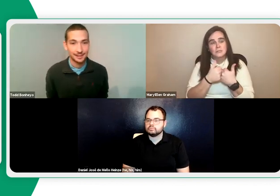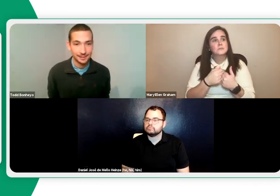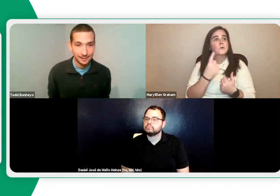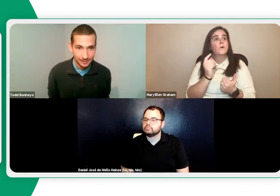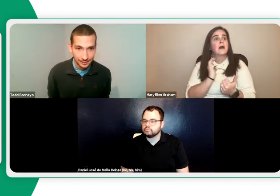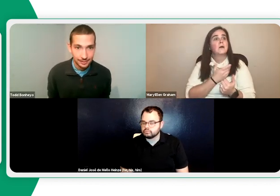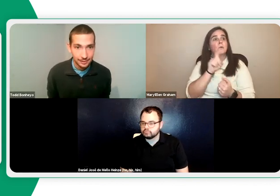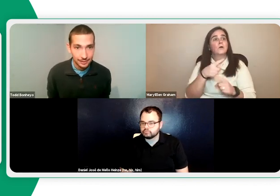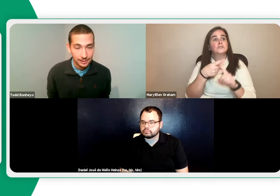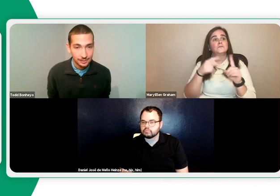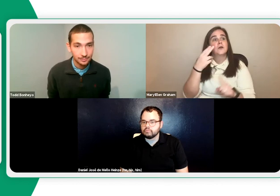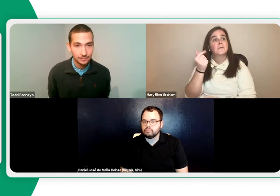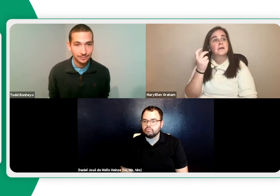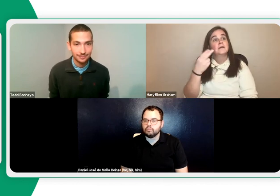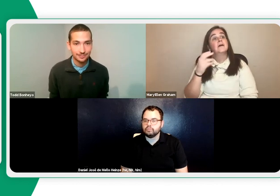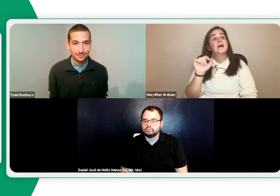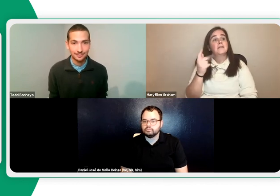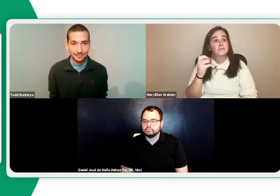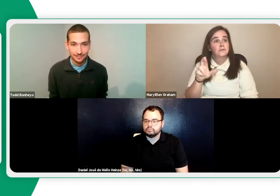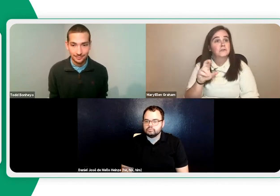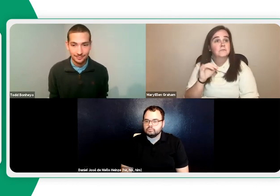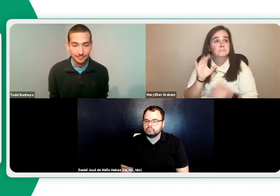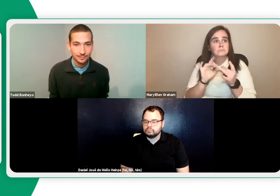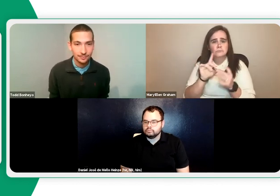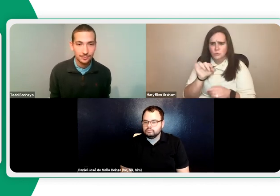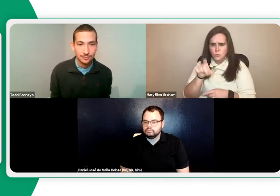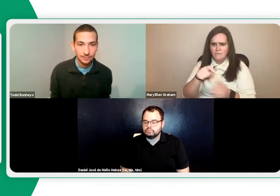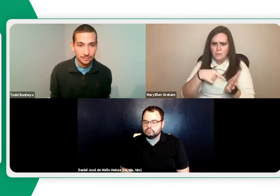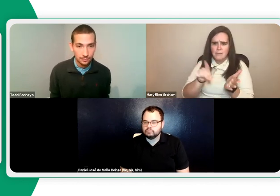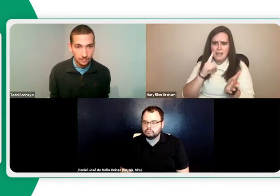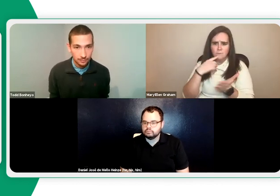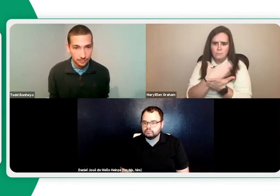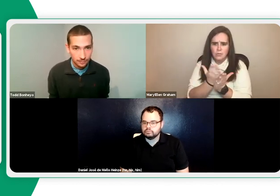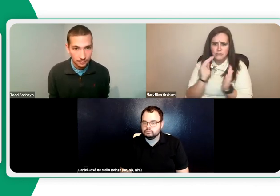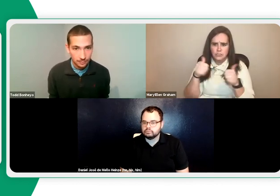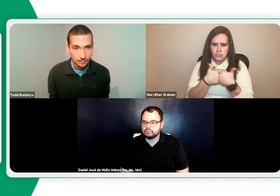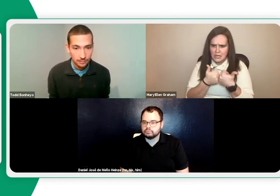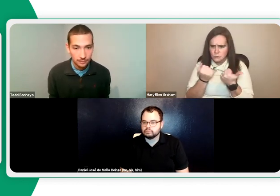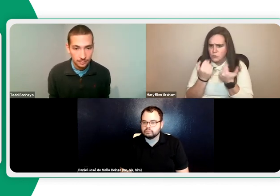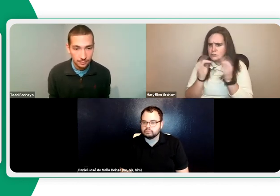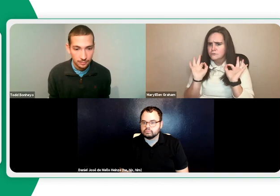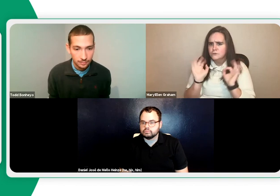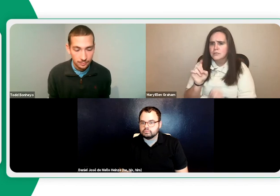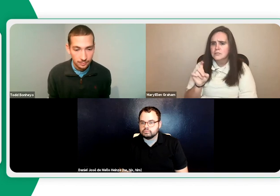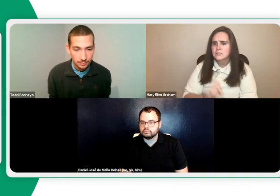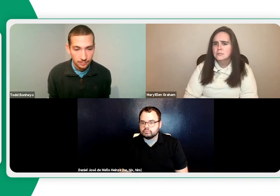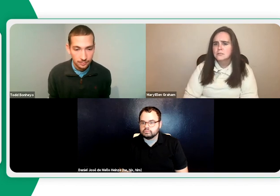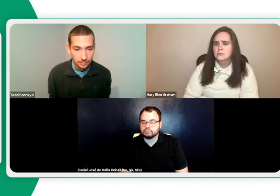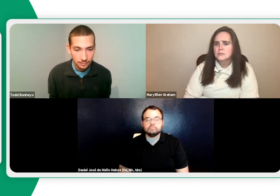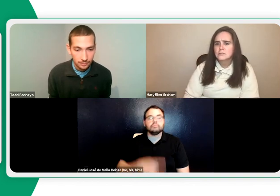This is Mary Ellen. And regarding budget challenge, this is a question from Heather. Do you have to pay for budget challenge? And